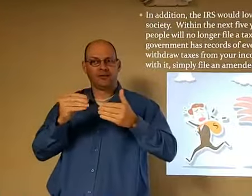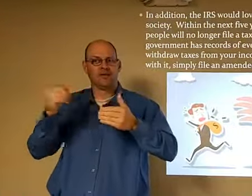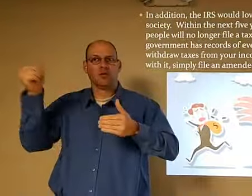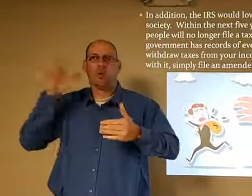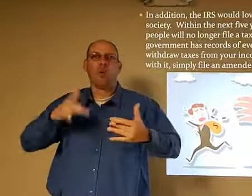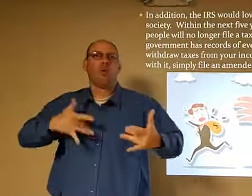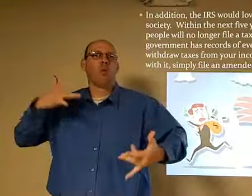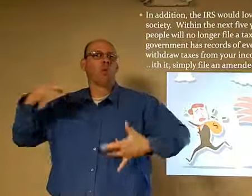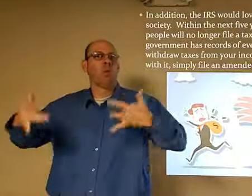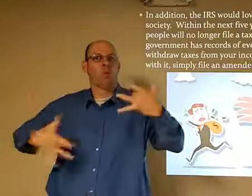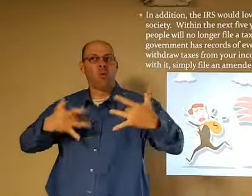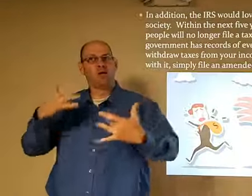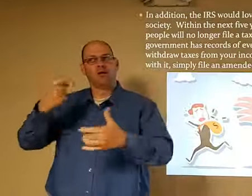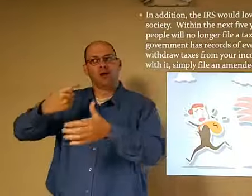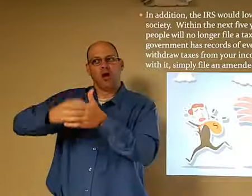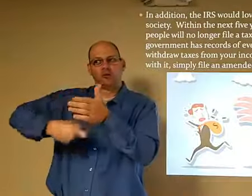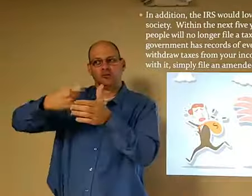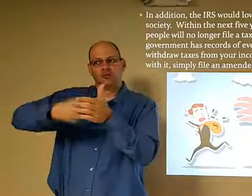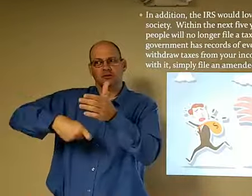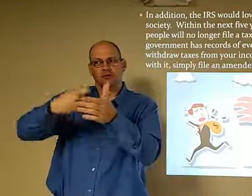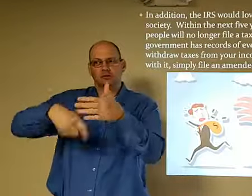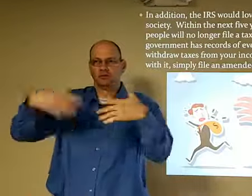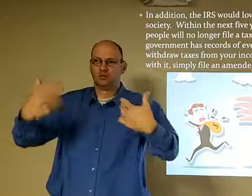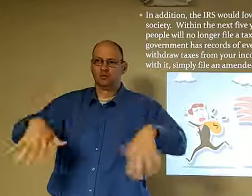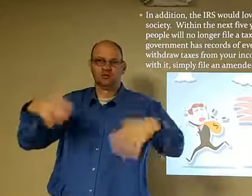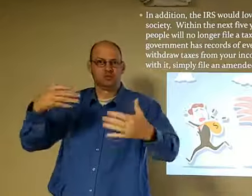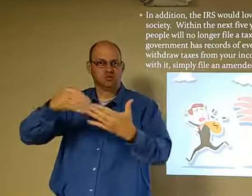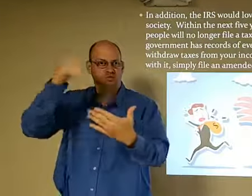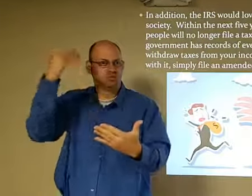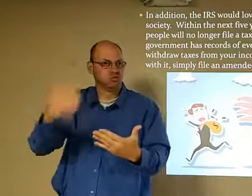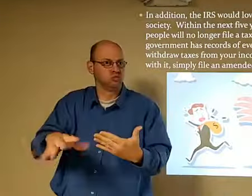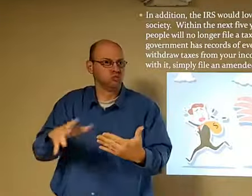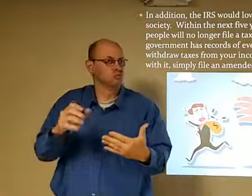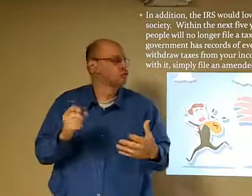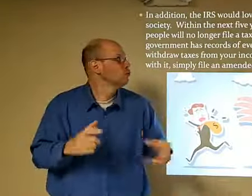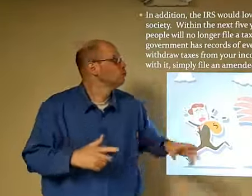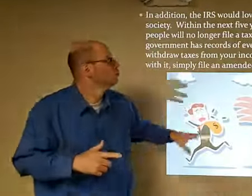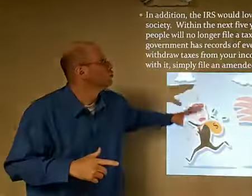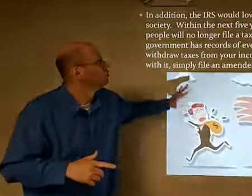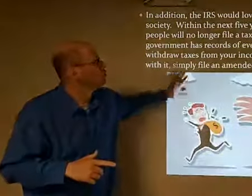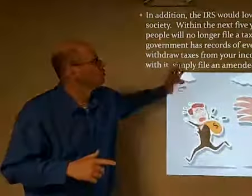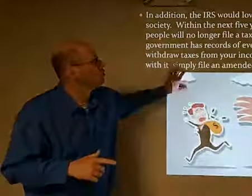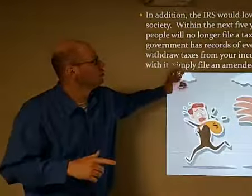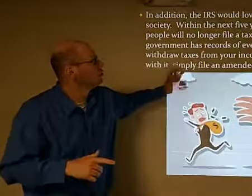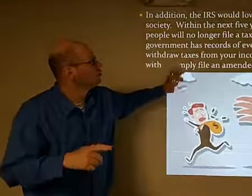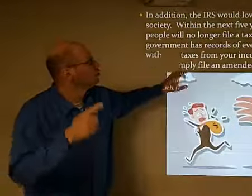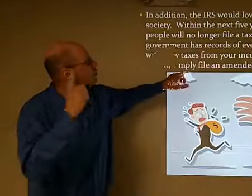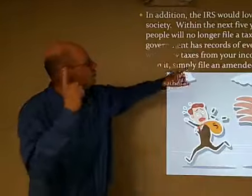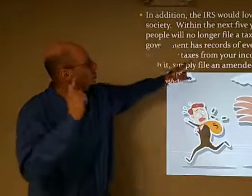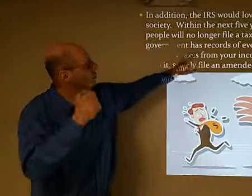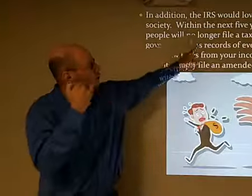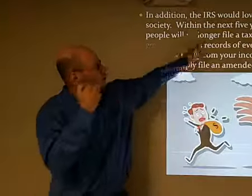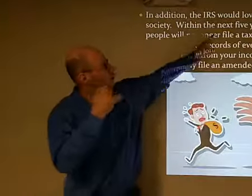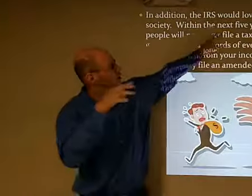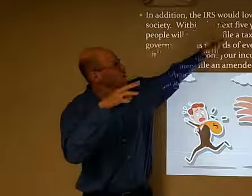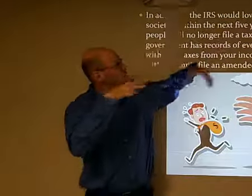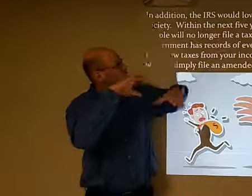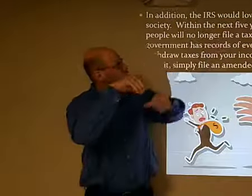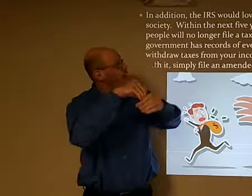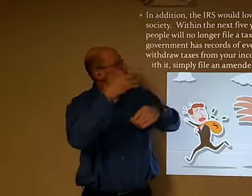of the paperwork. You know, they would enjoy that. You know, it's very costly. So it